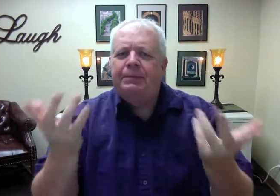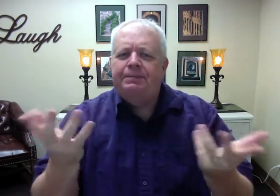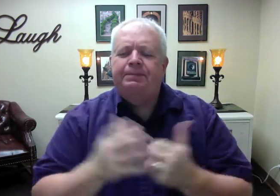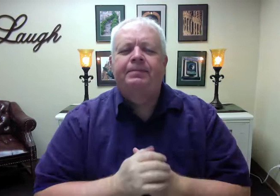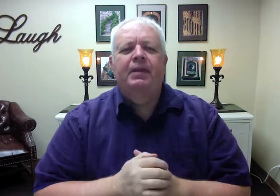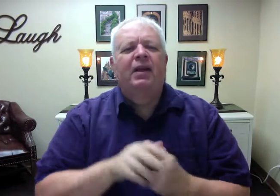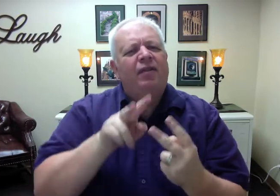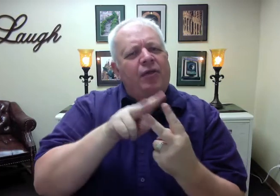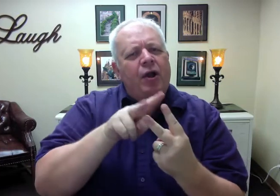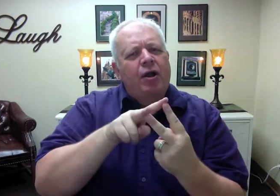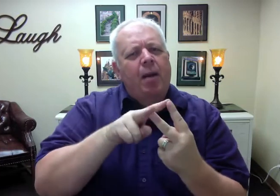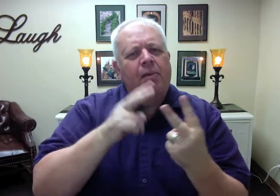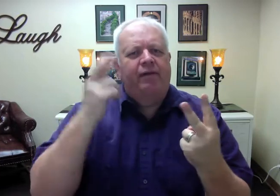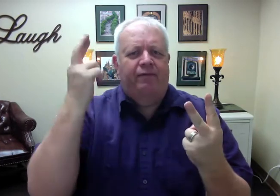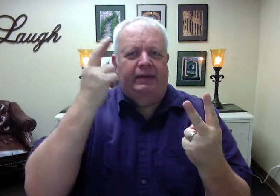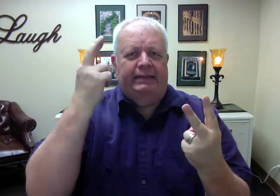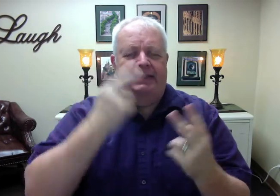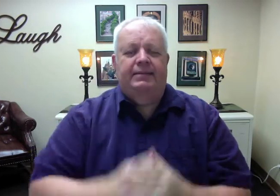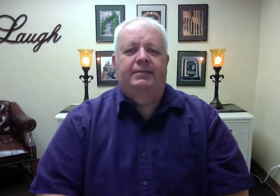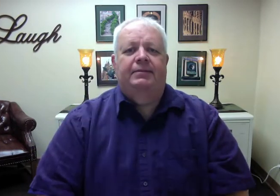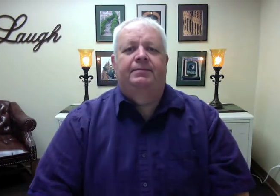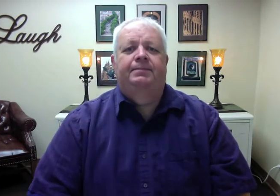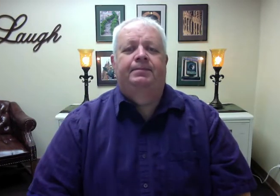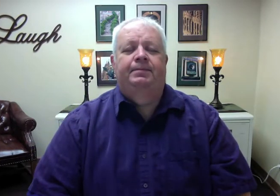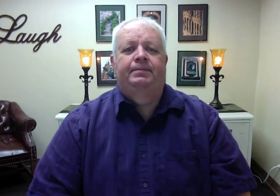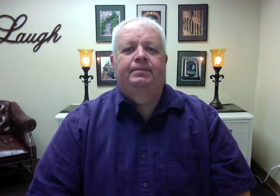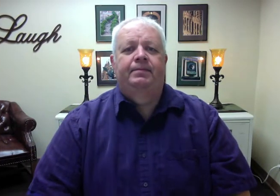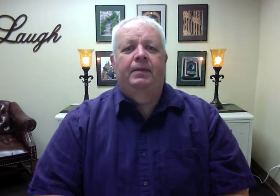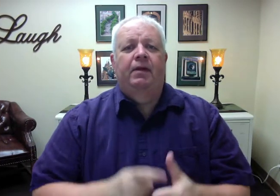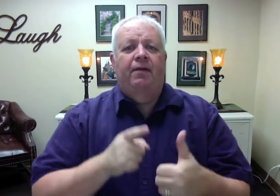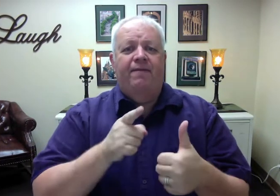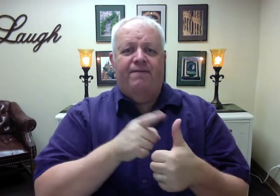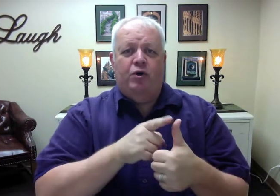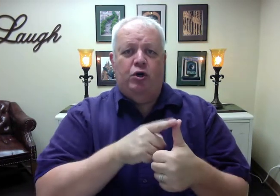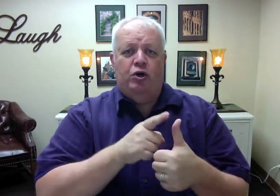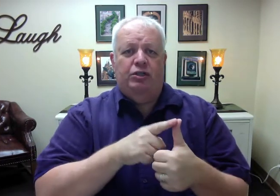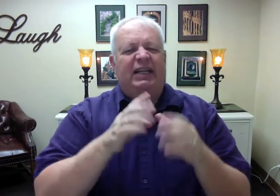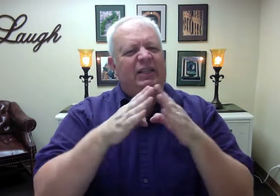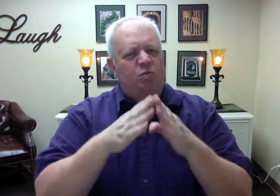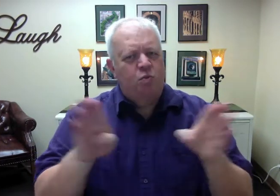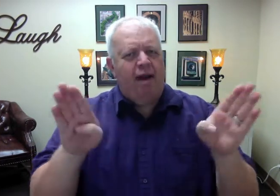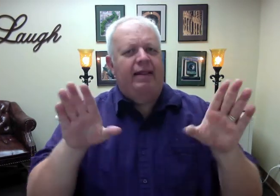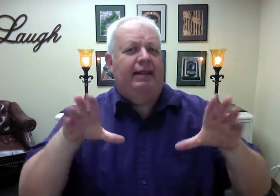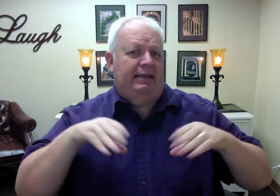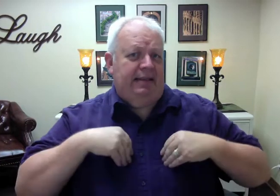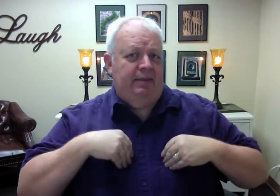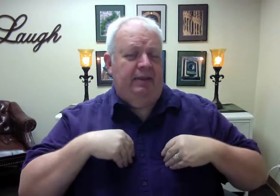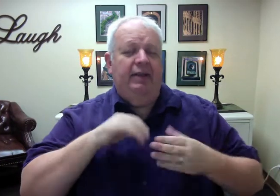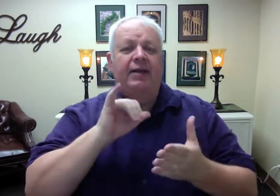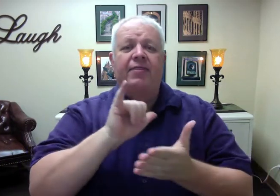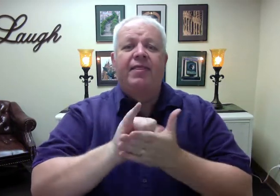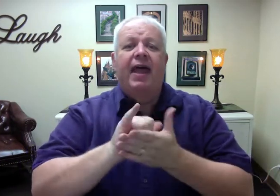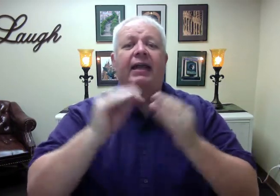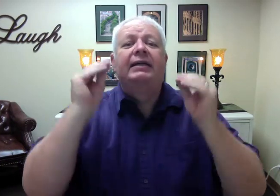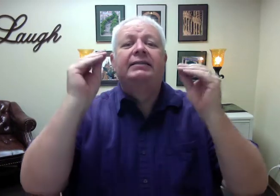There are a couple of reasons. First, it is widely accepted that teachers